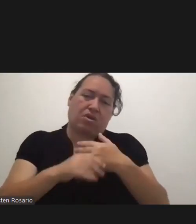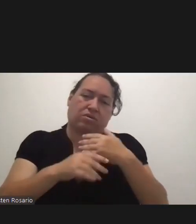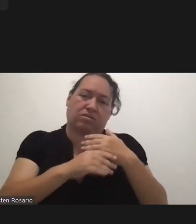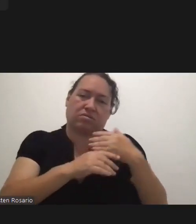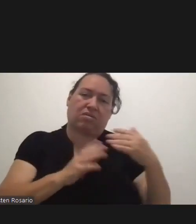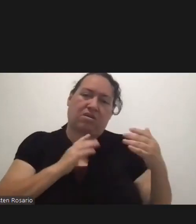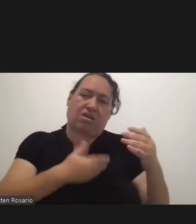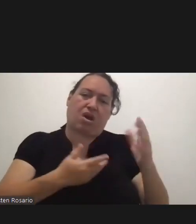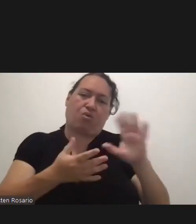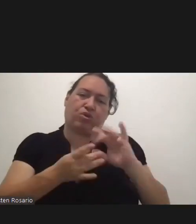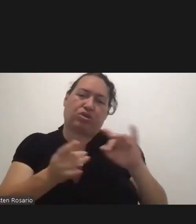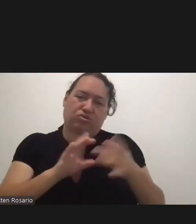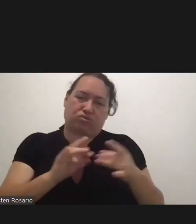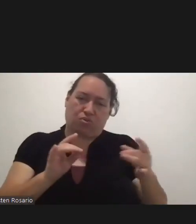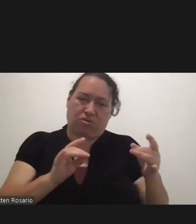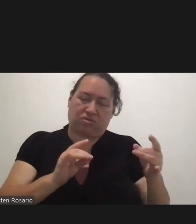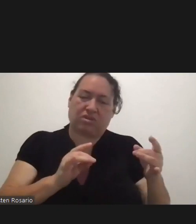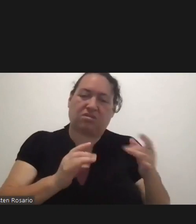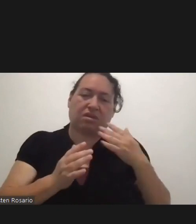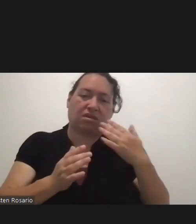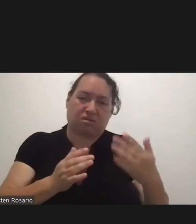our readers as well.